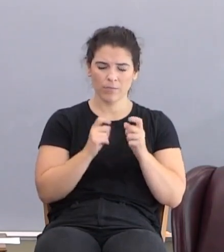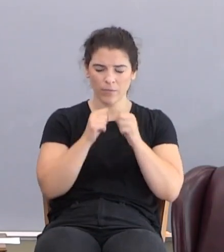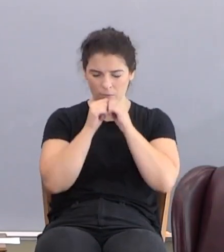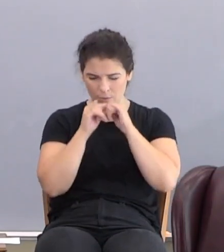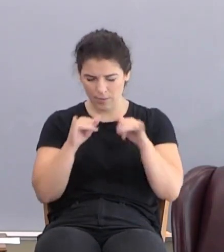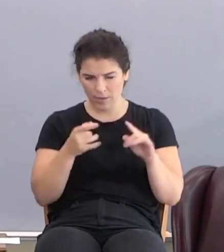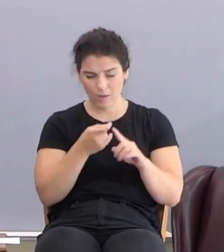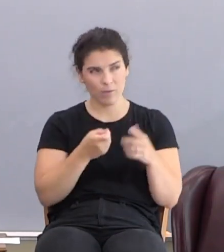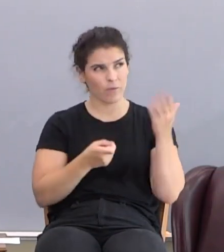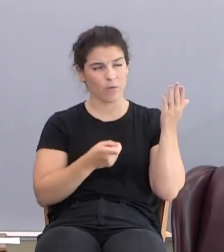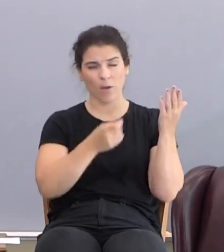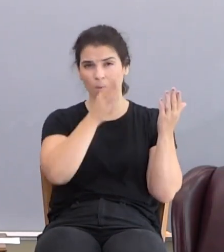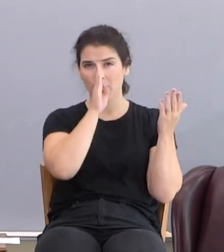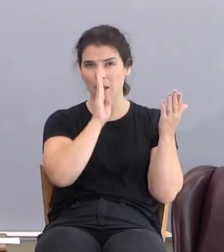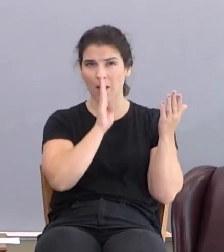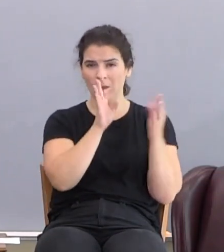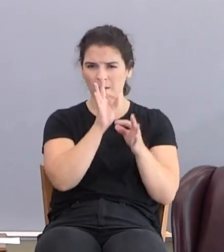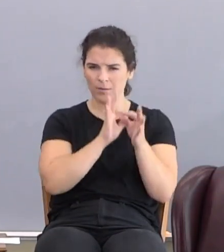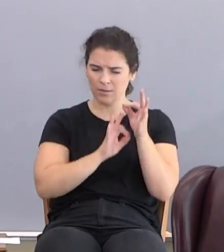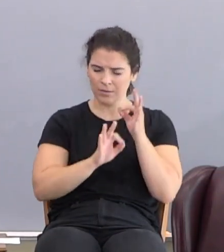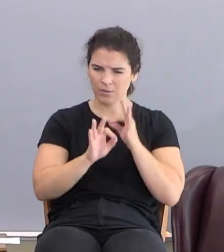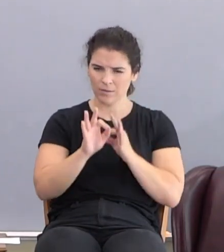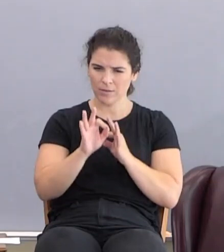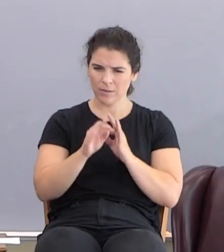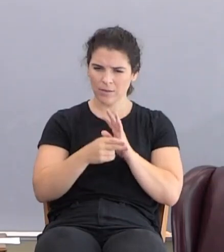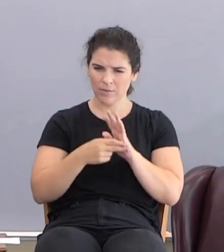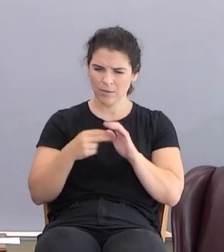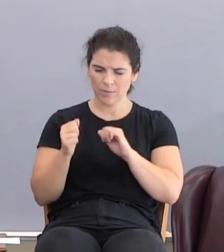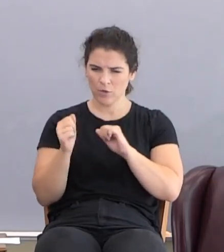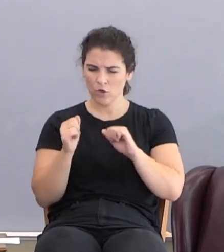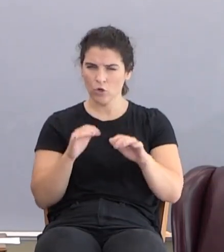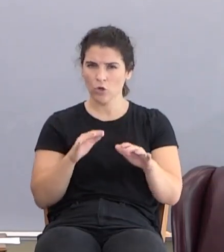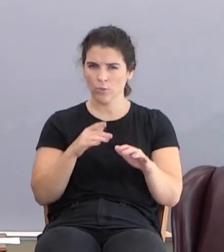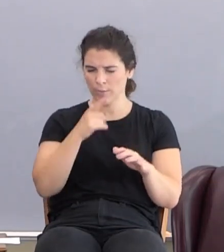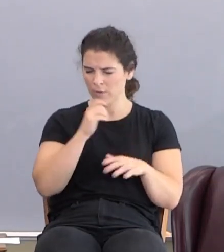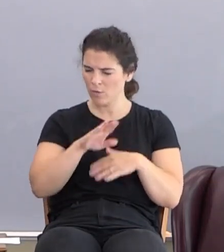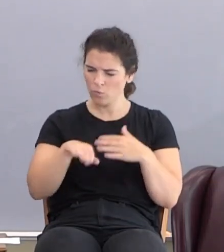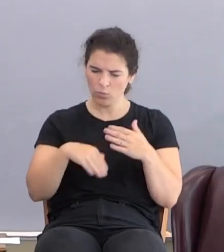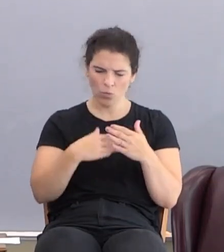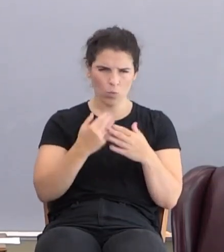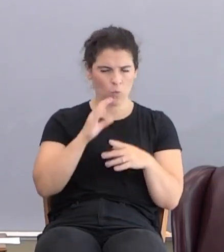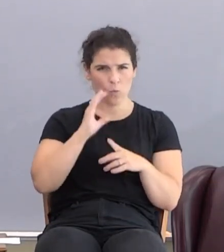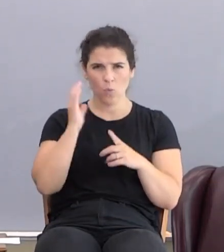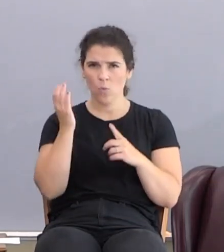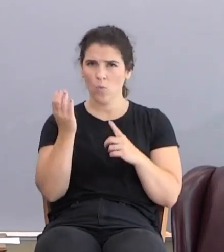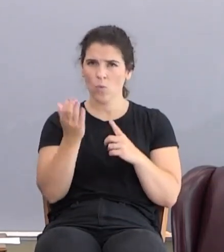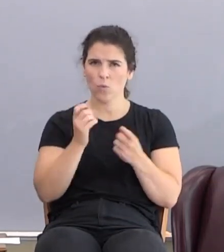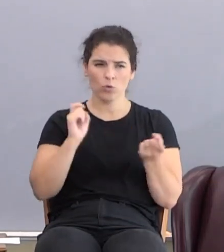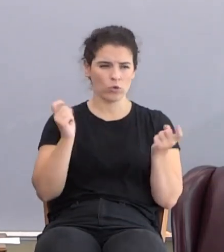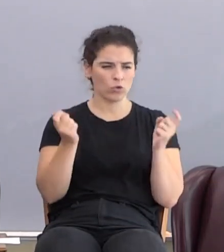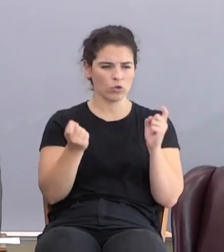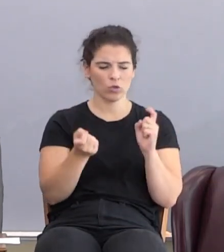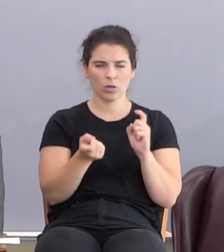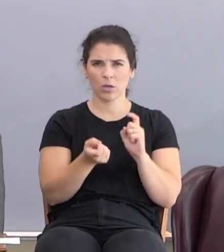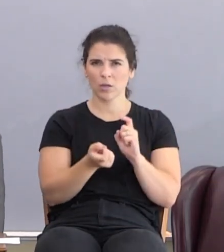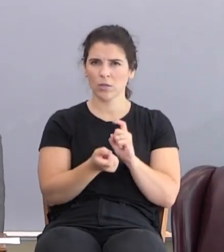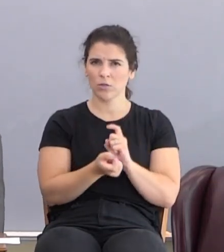from God instead of marking the curse. Because the whole culture has changed.